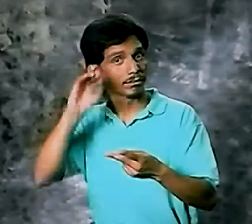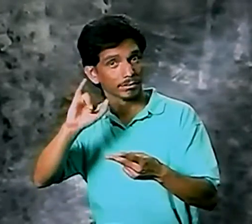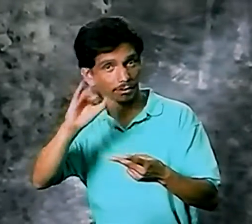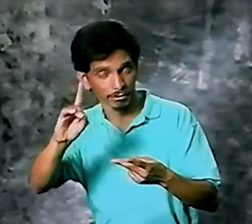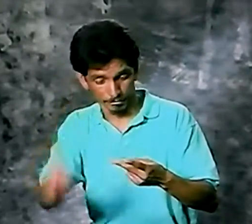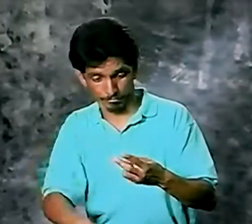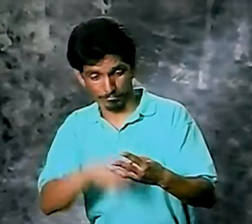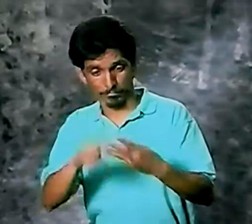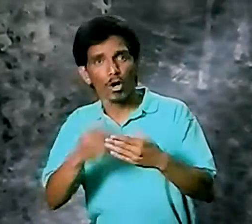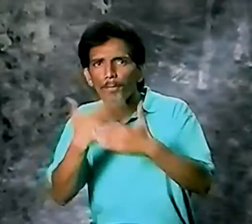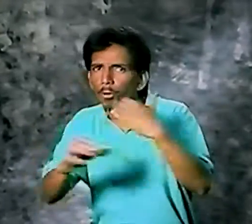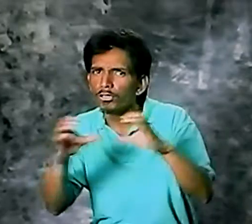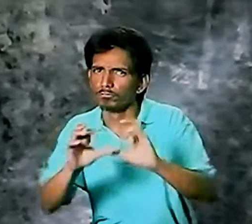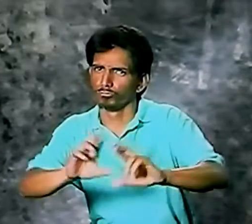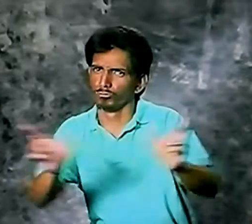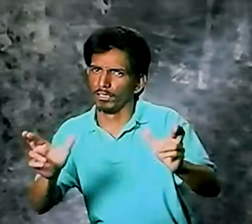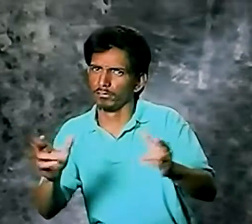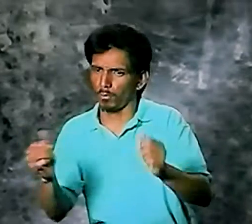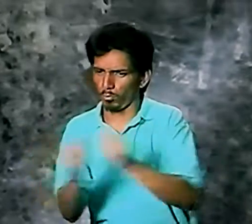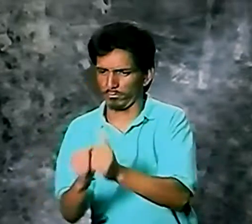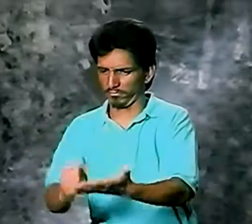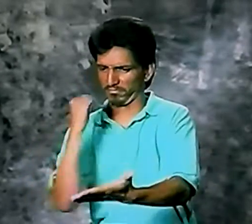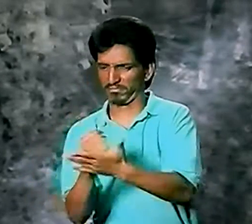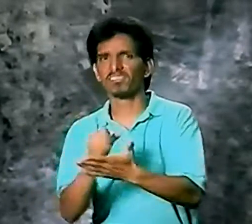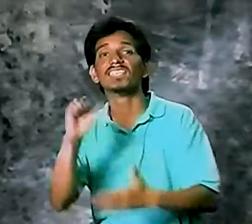She checked both, all three of my forms of ID.